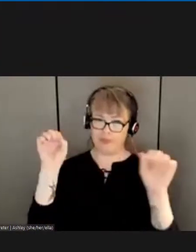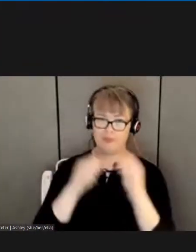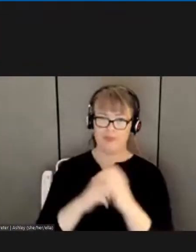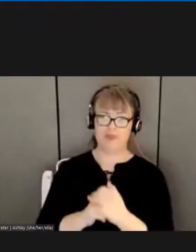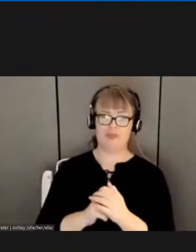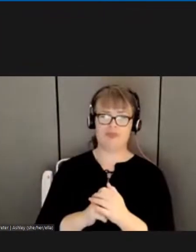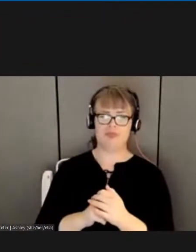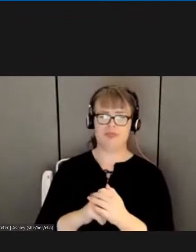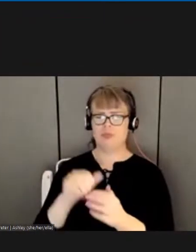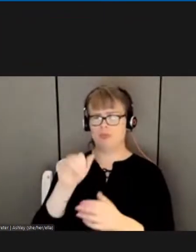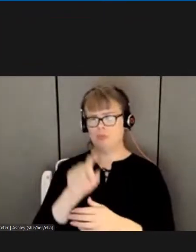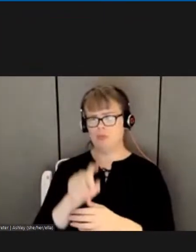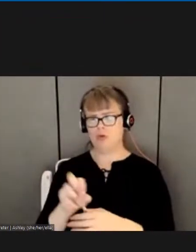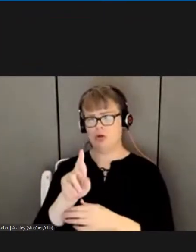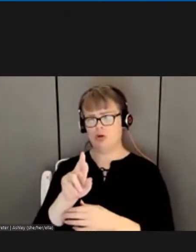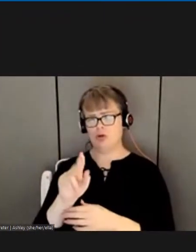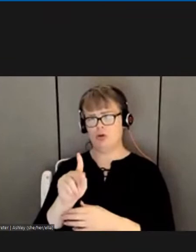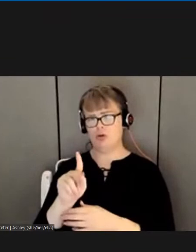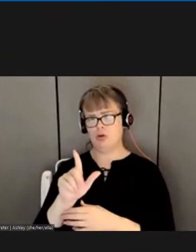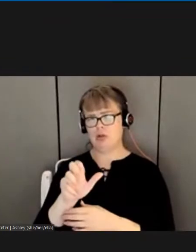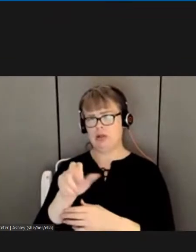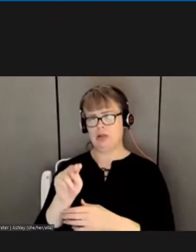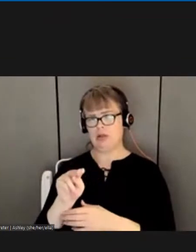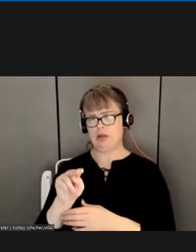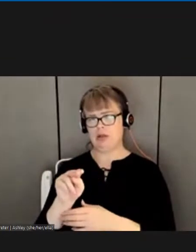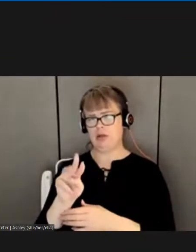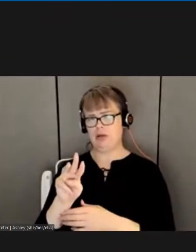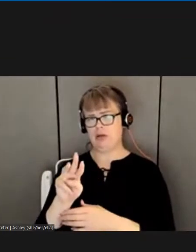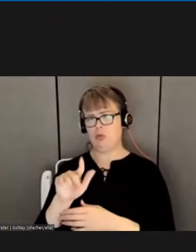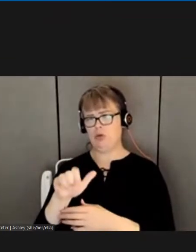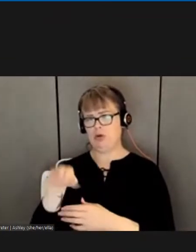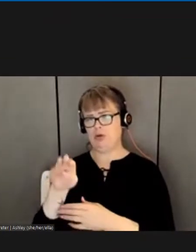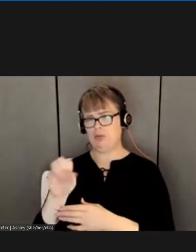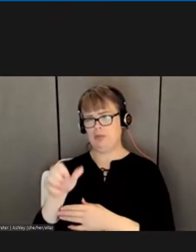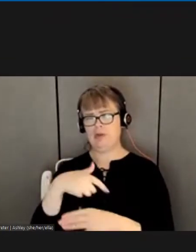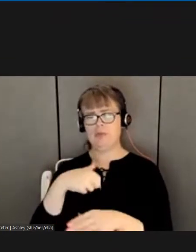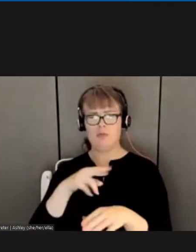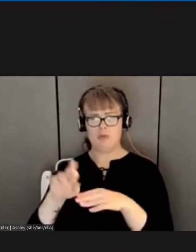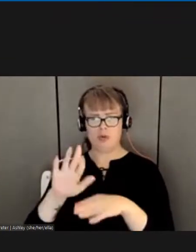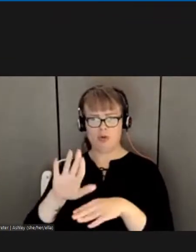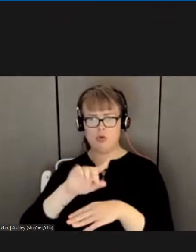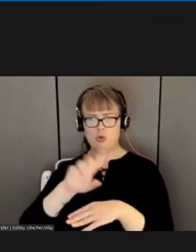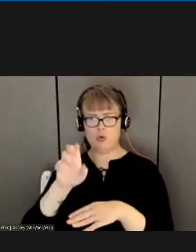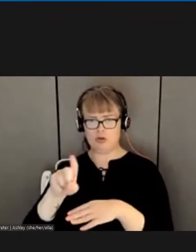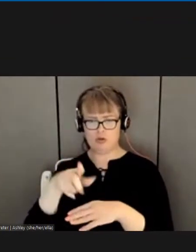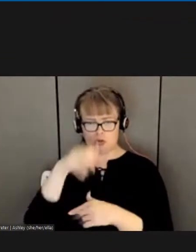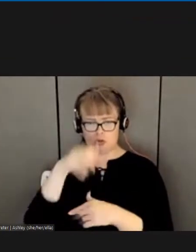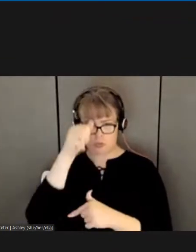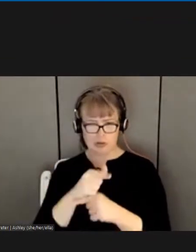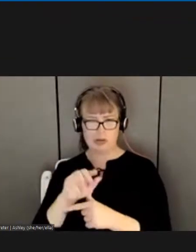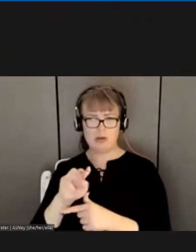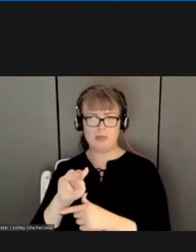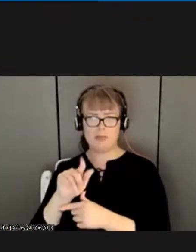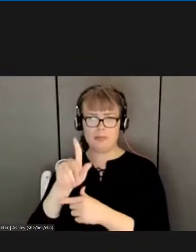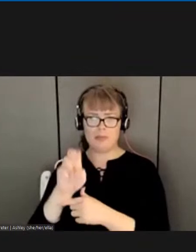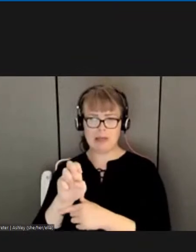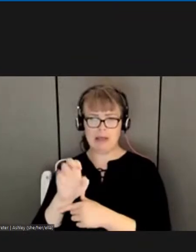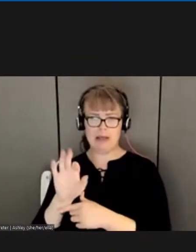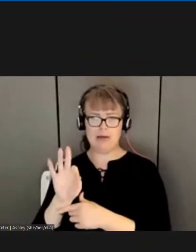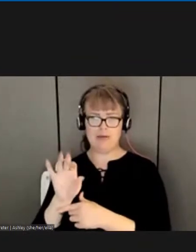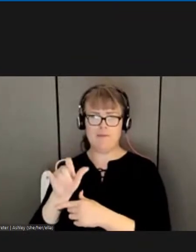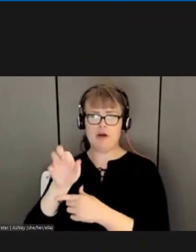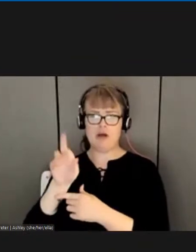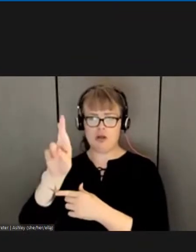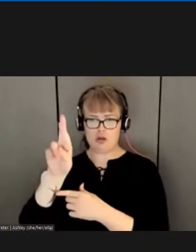Williams I am referring your question to brother Mike Foster who i'm sure will be in touch with you for